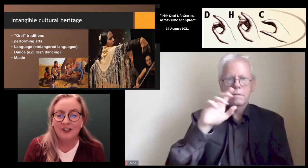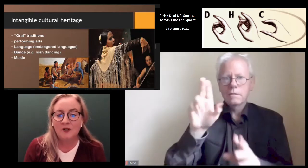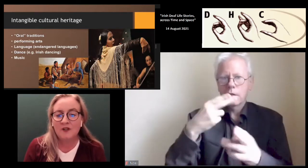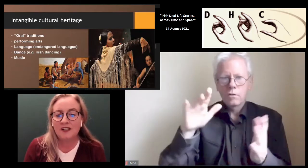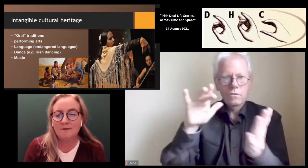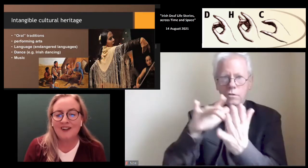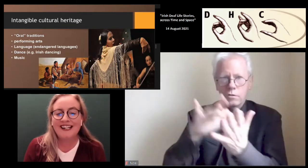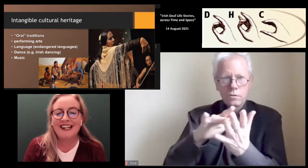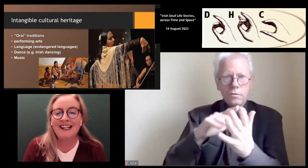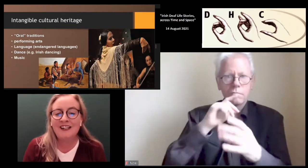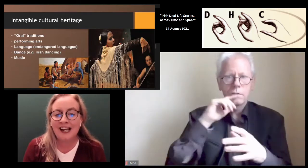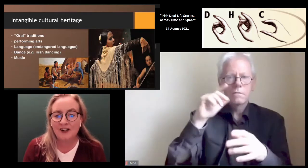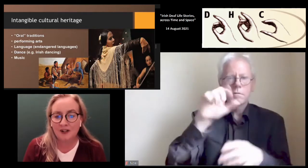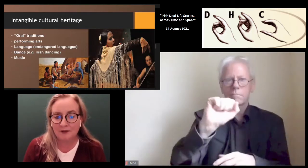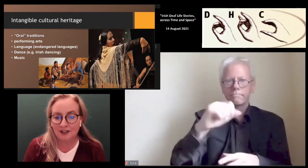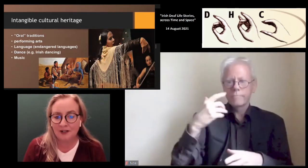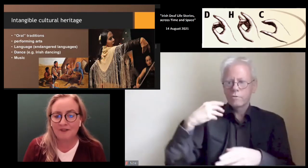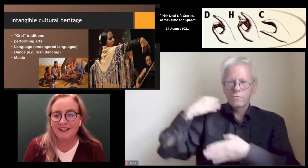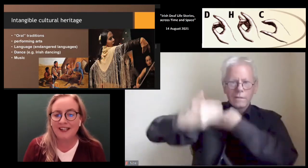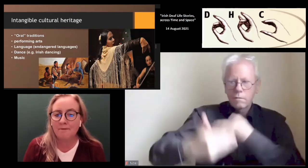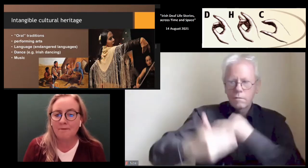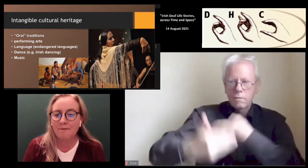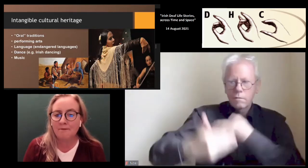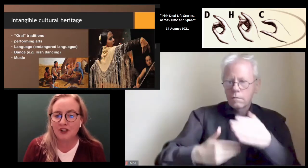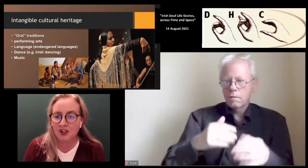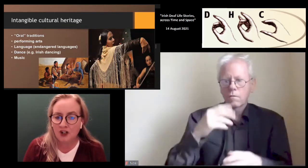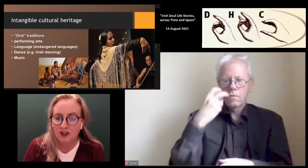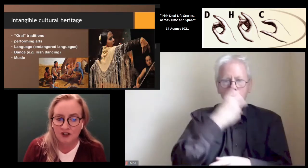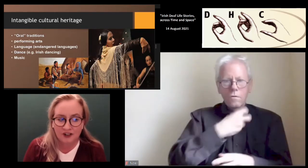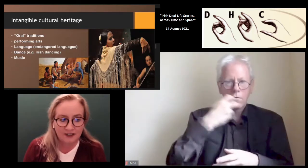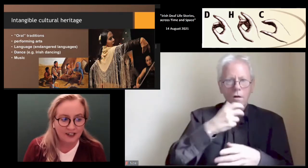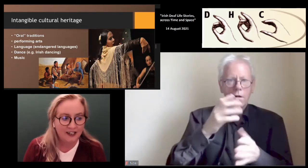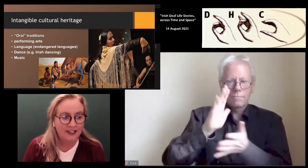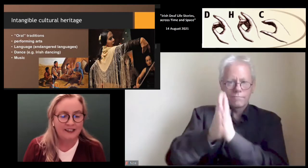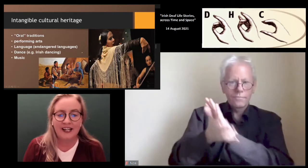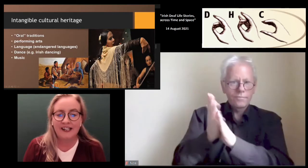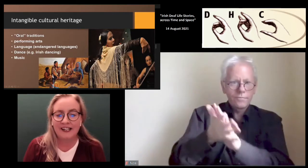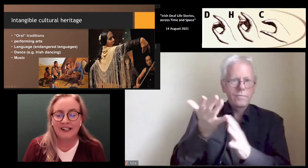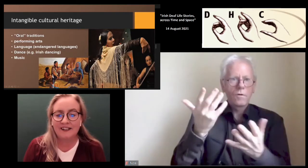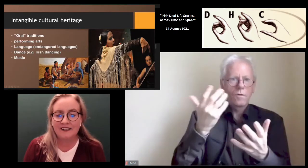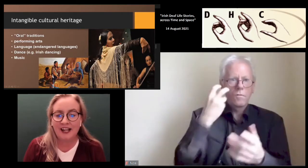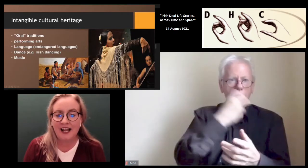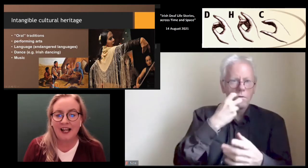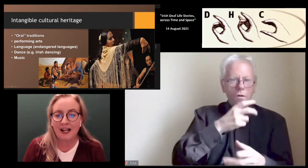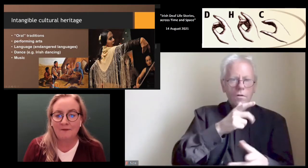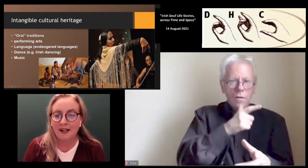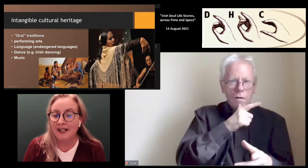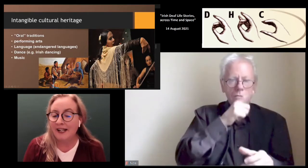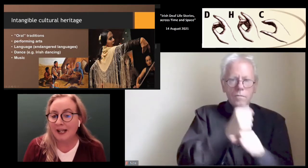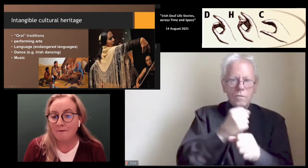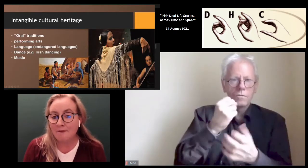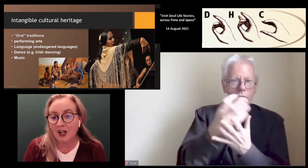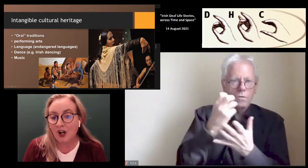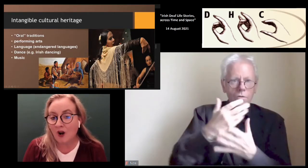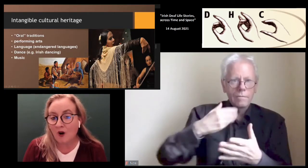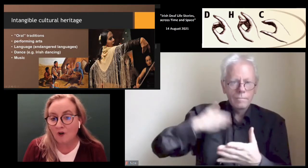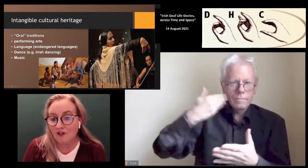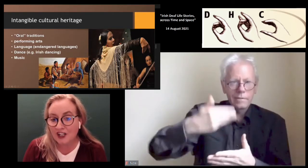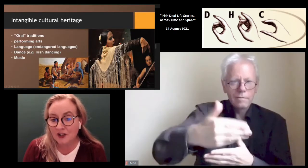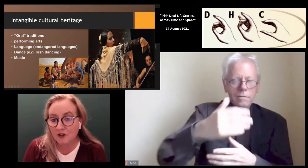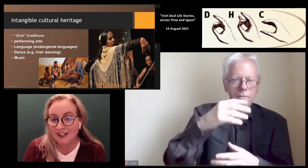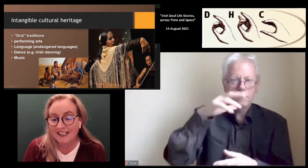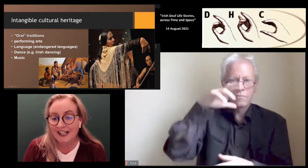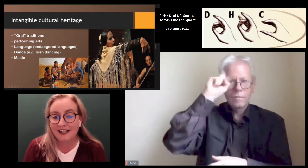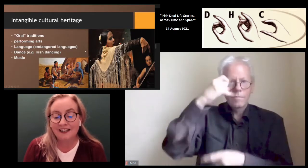talks about intangible, something that cannot be touched. That is, it can be